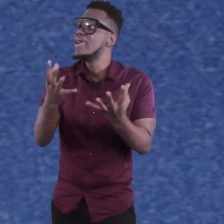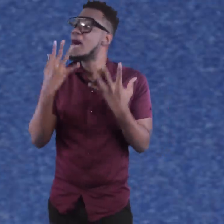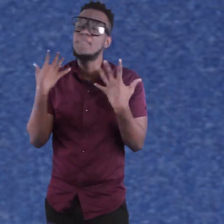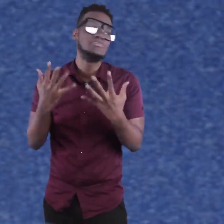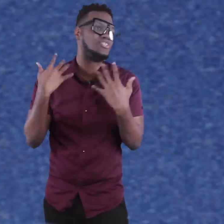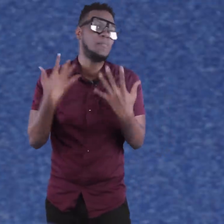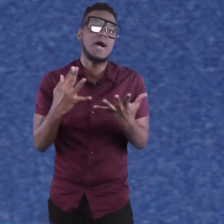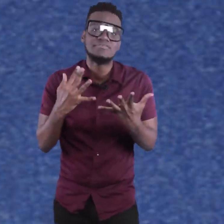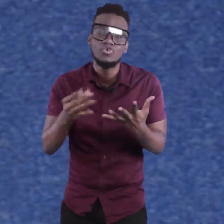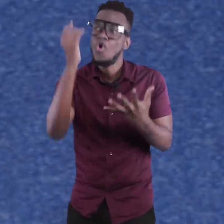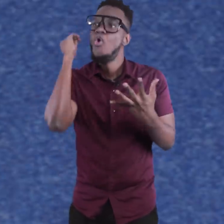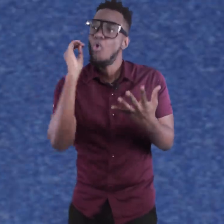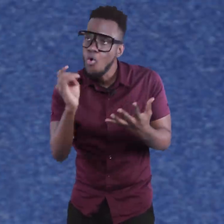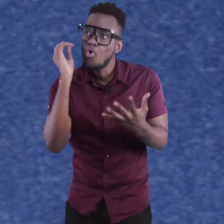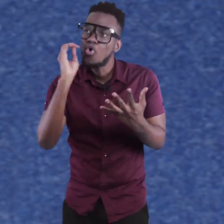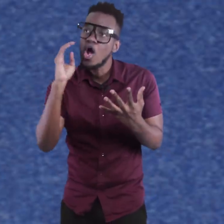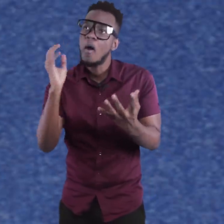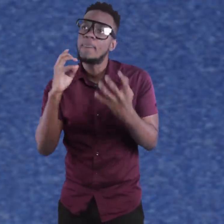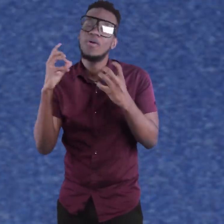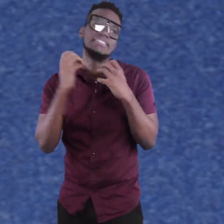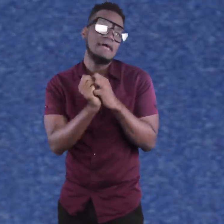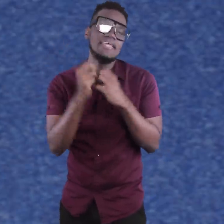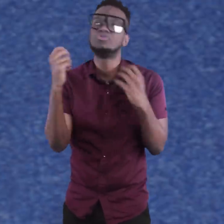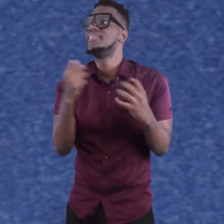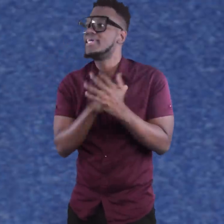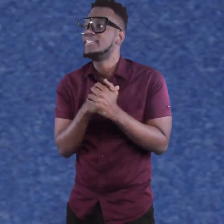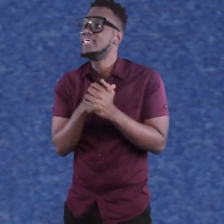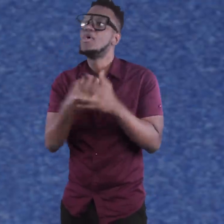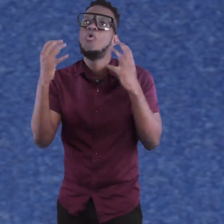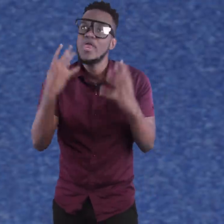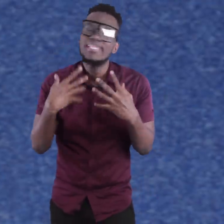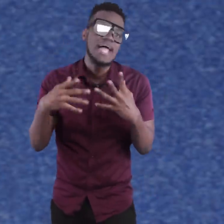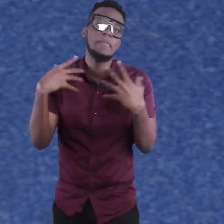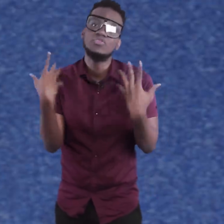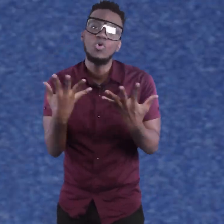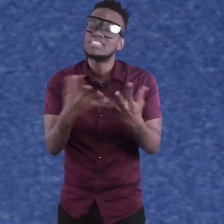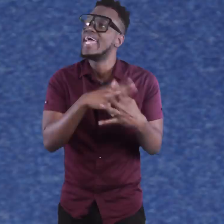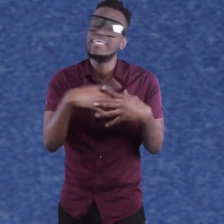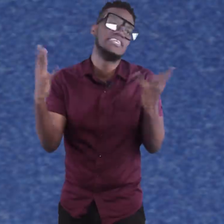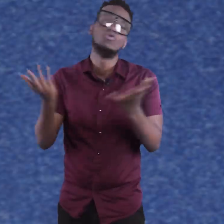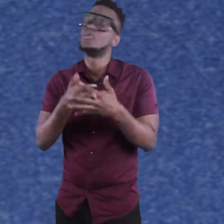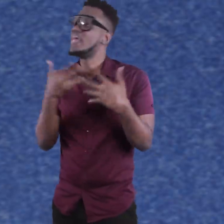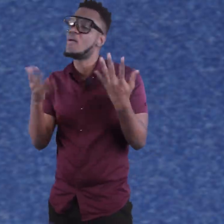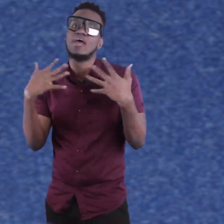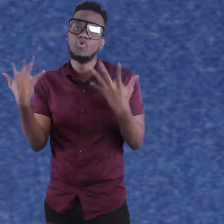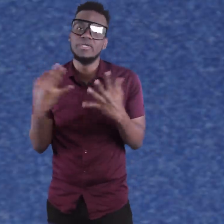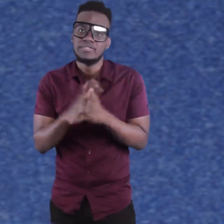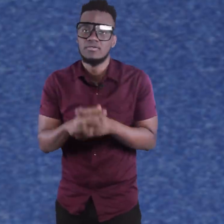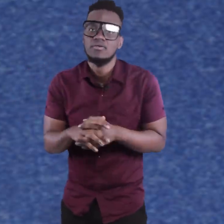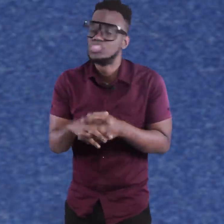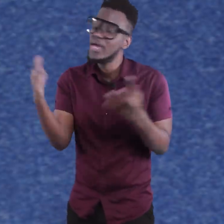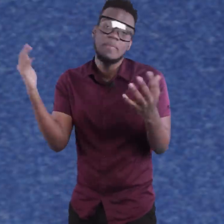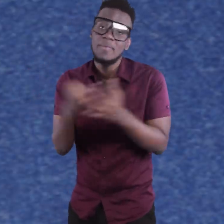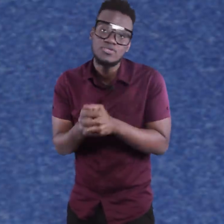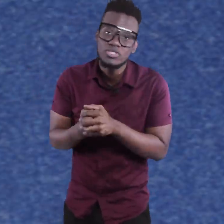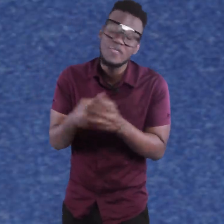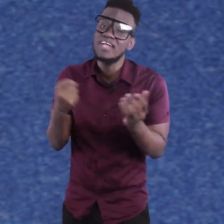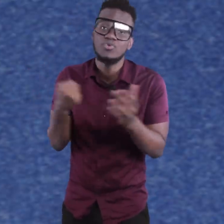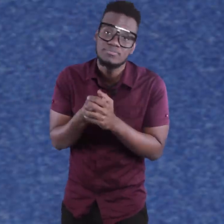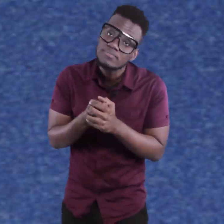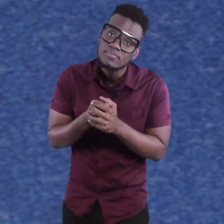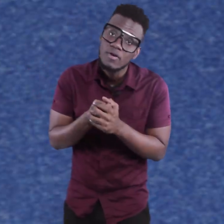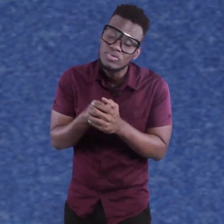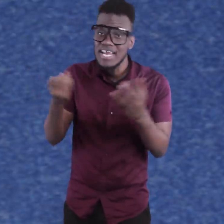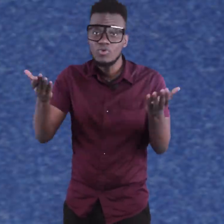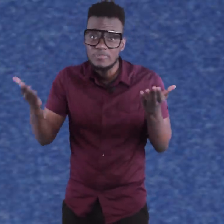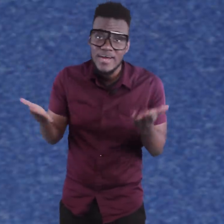Now think about it to Baxford, who could have come up with one song in 2018 with the title to Toast, and you think that old Jamaica would not run with it. Jamaica people have Toast, where